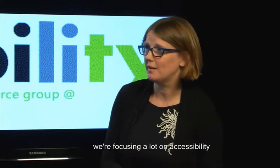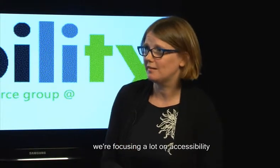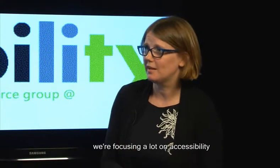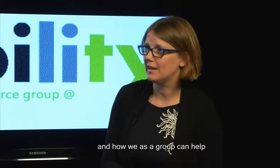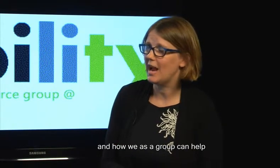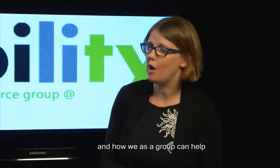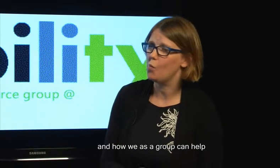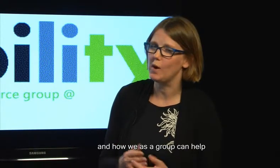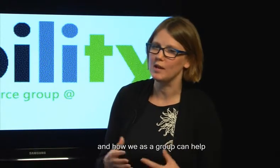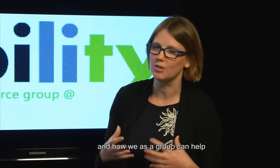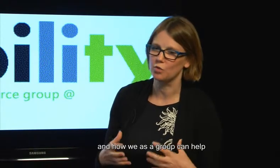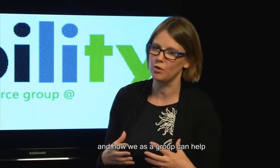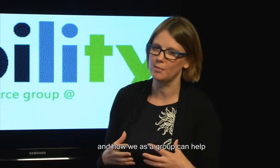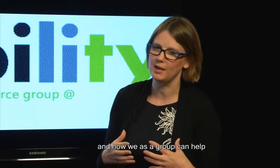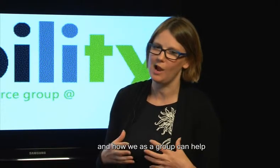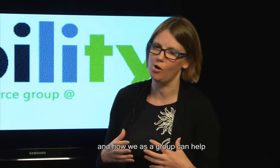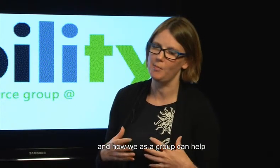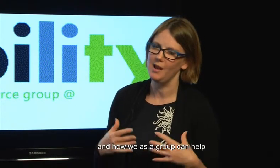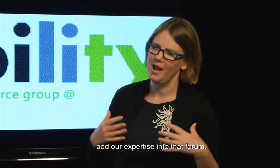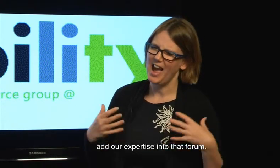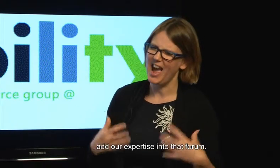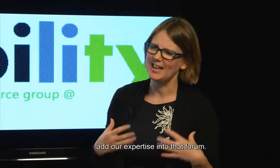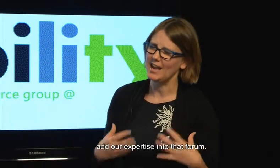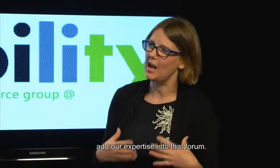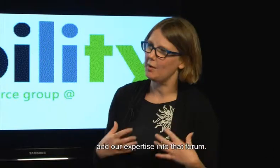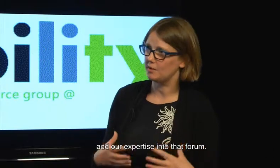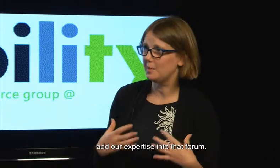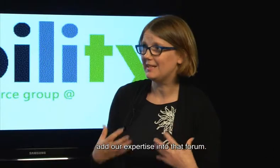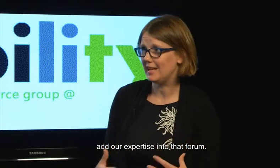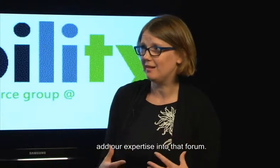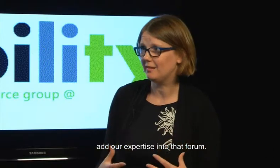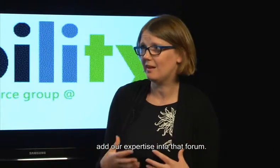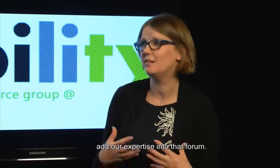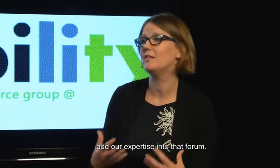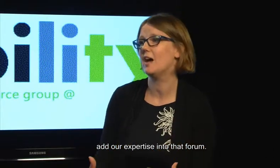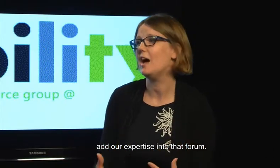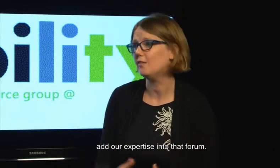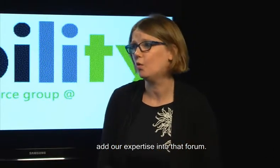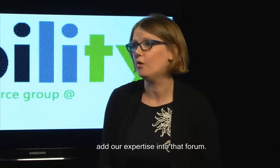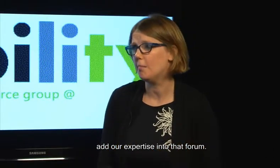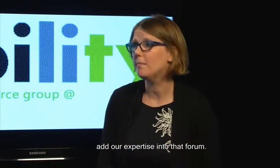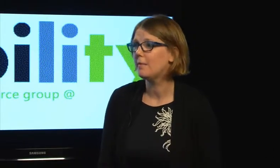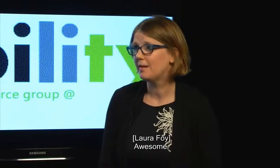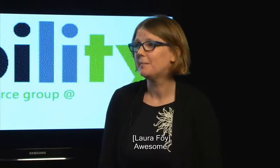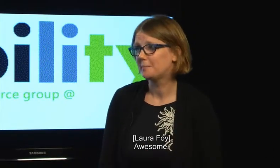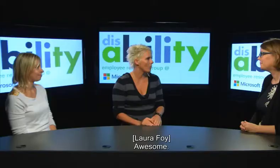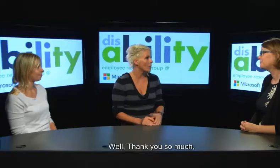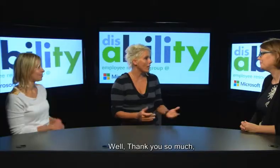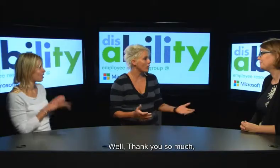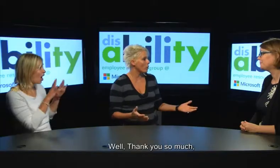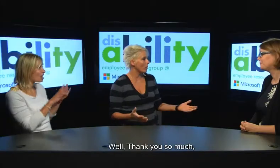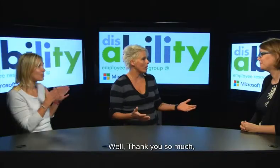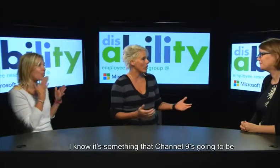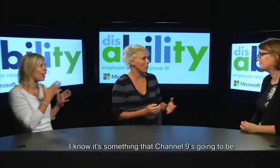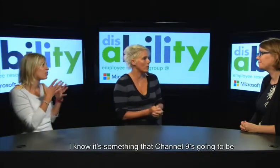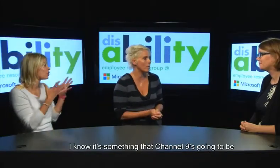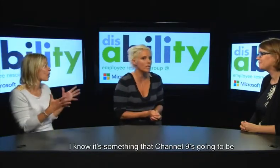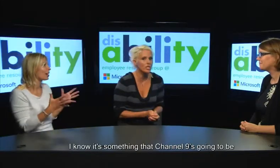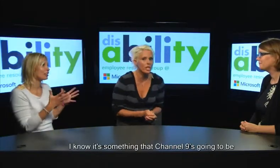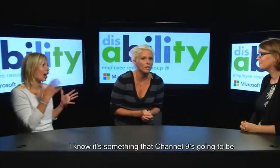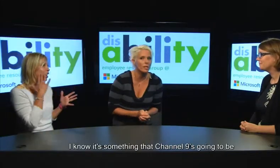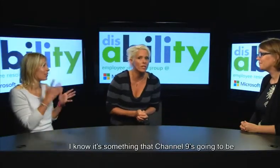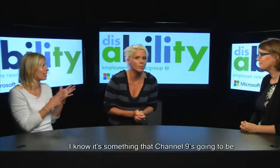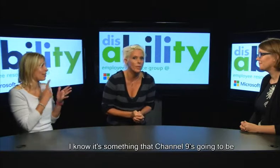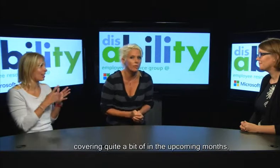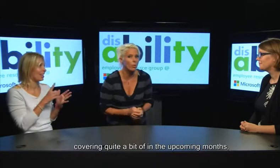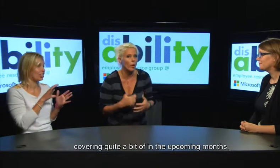accessibility and how we as a group can help add our expertise into that forum awesome well thank you so much I know it's